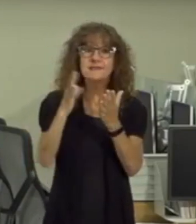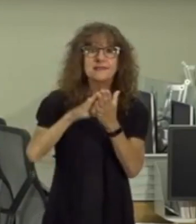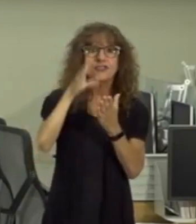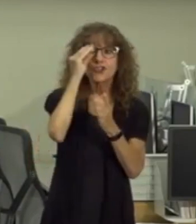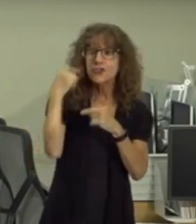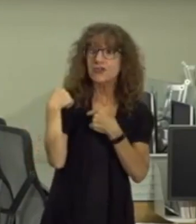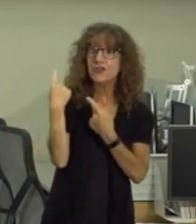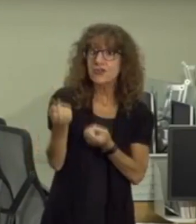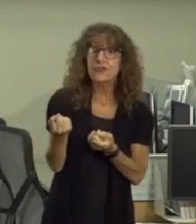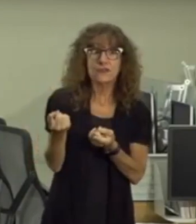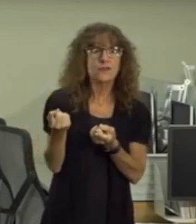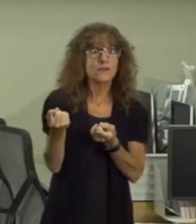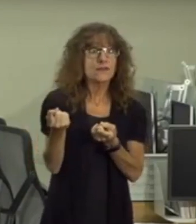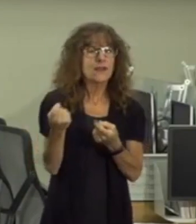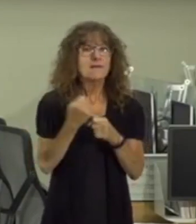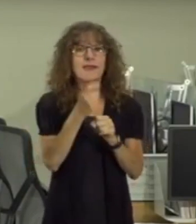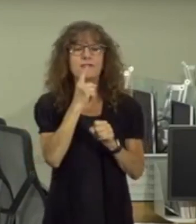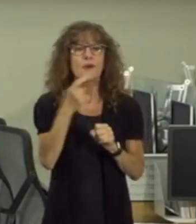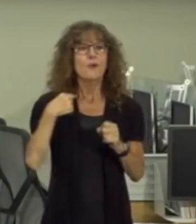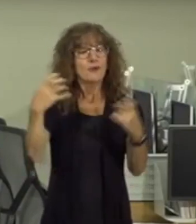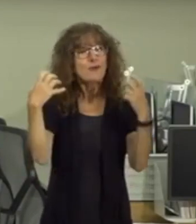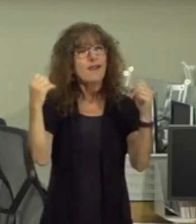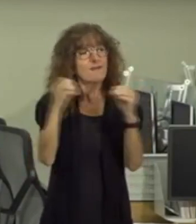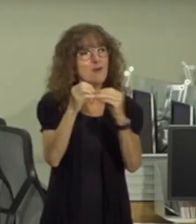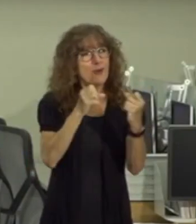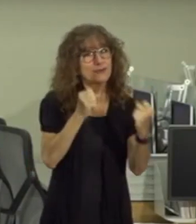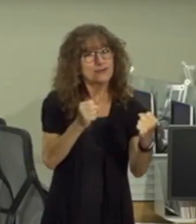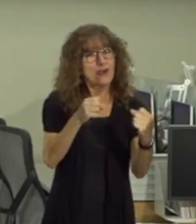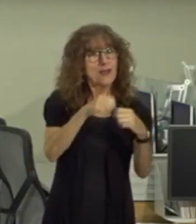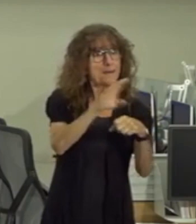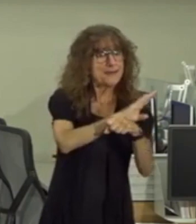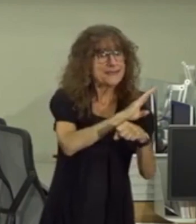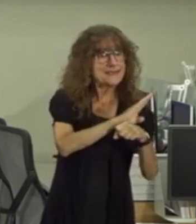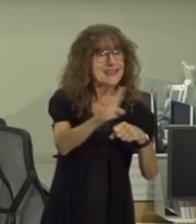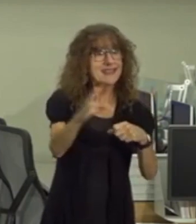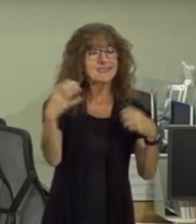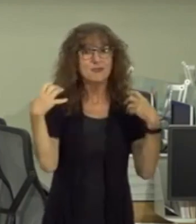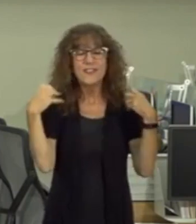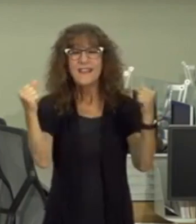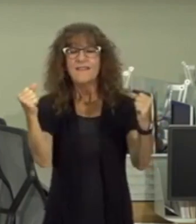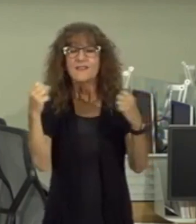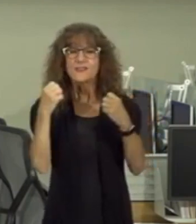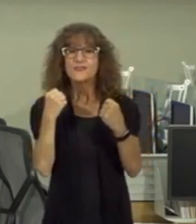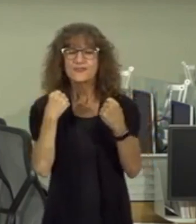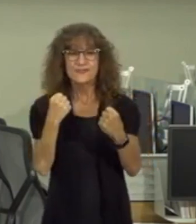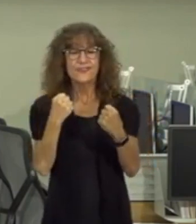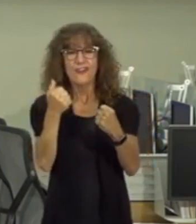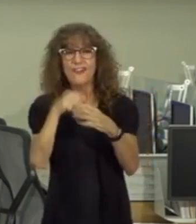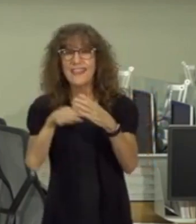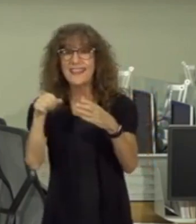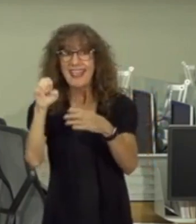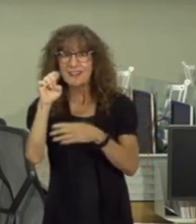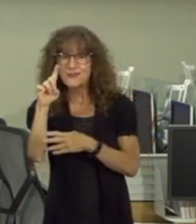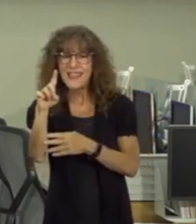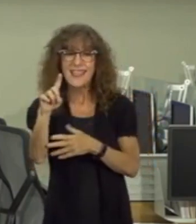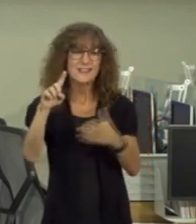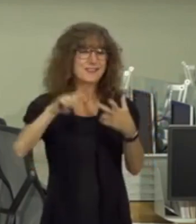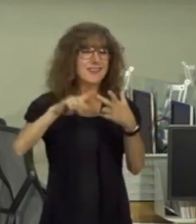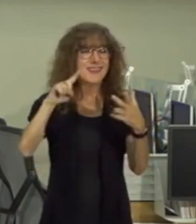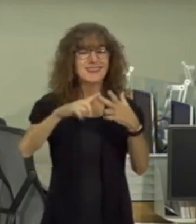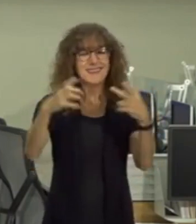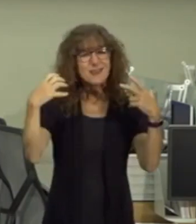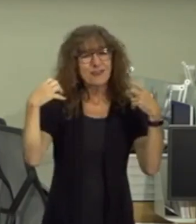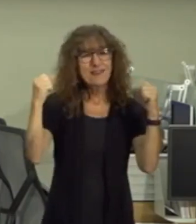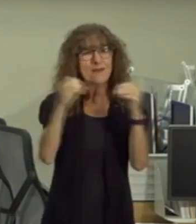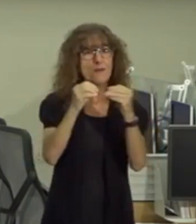learned during this time to make sure that we recover stronger in business that we recover stronger educationally that we recover stronger in every